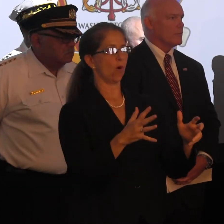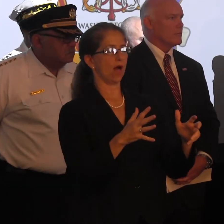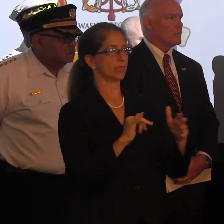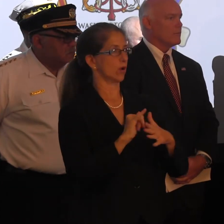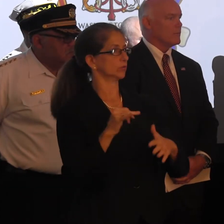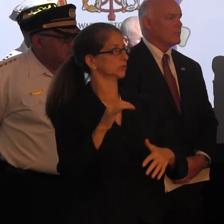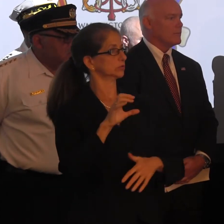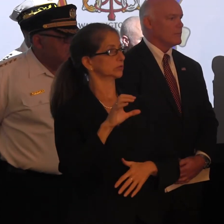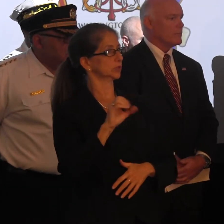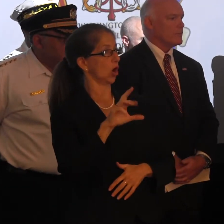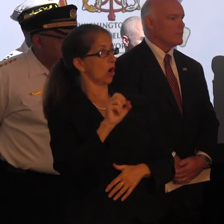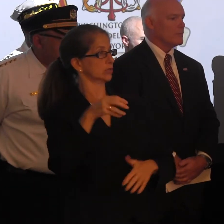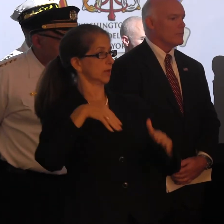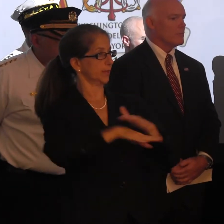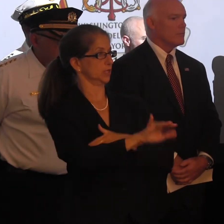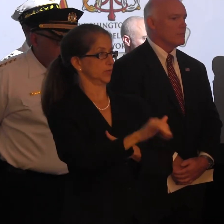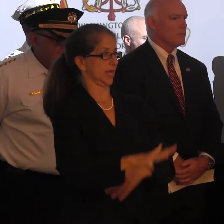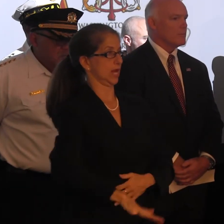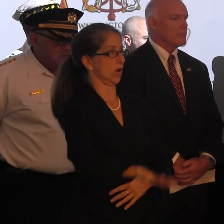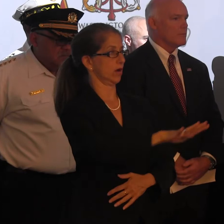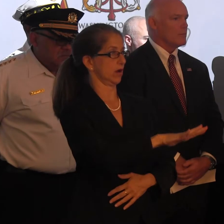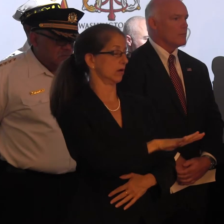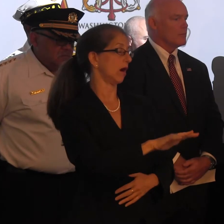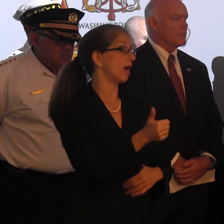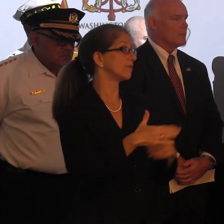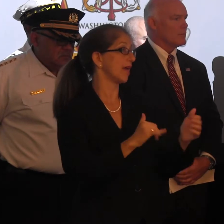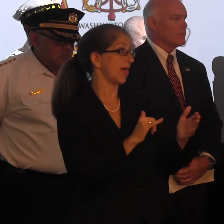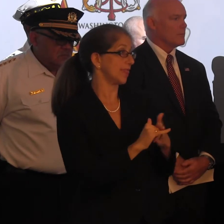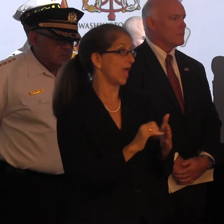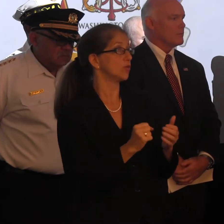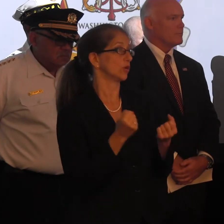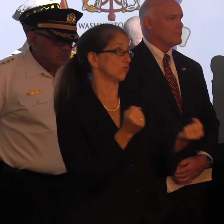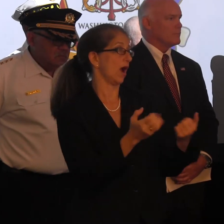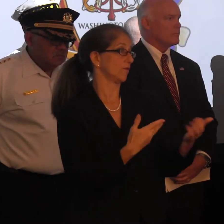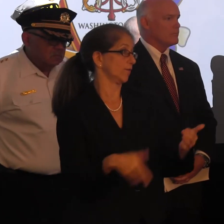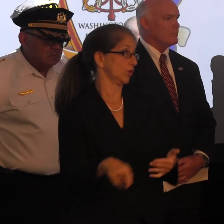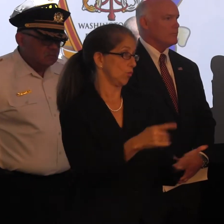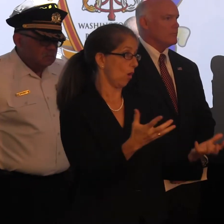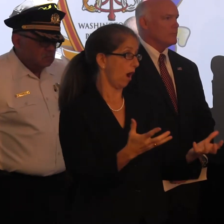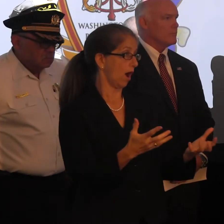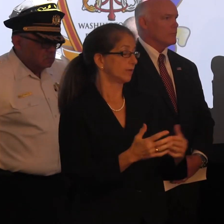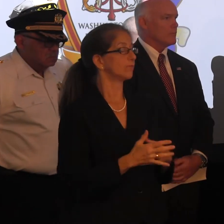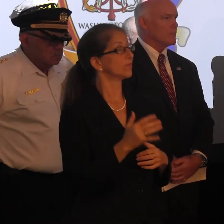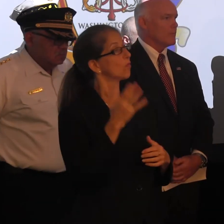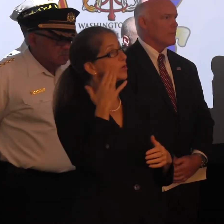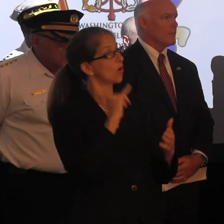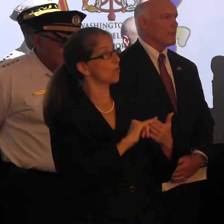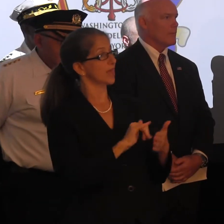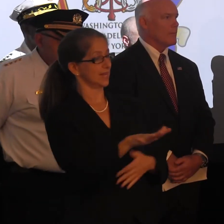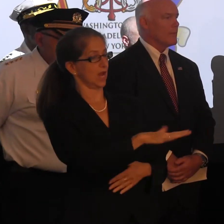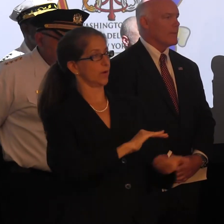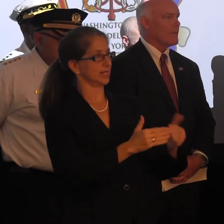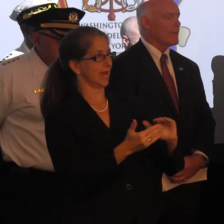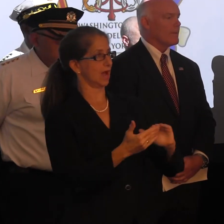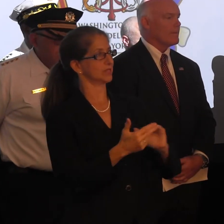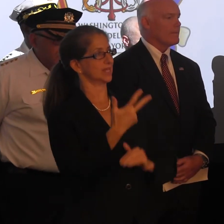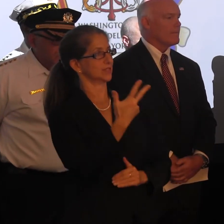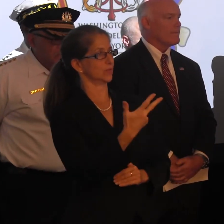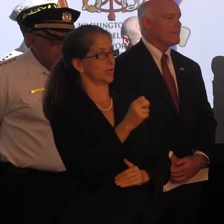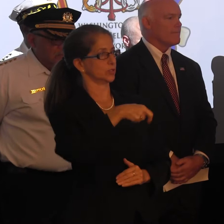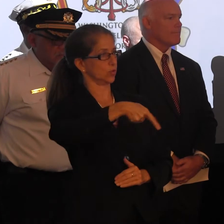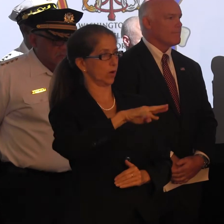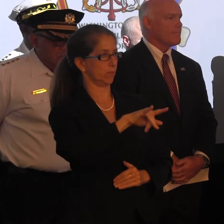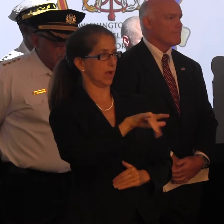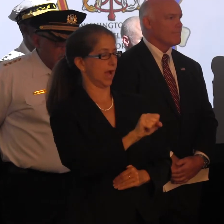cars coming in. Other than that, you can pretty much travel anywhere you want. And, again, we know that that area downtown is three square miles